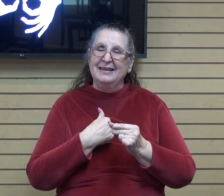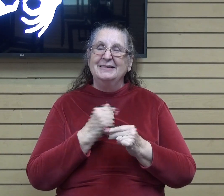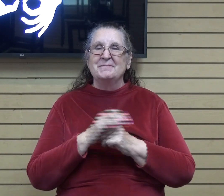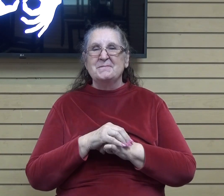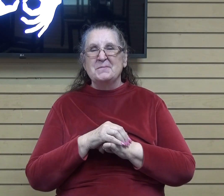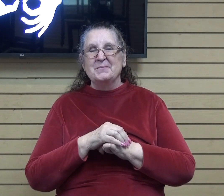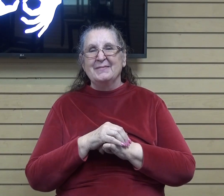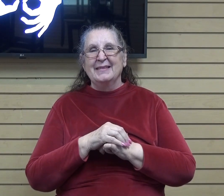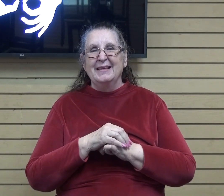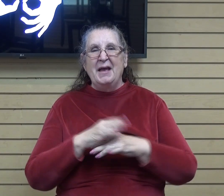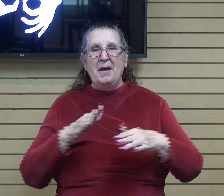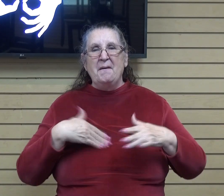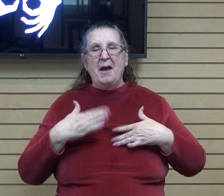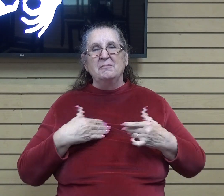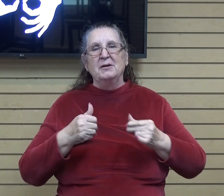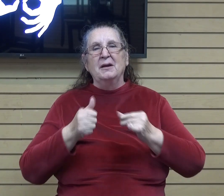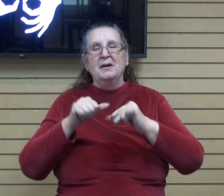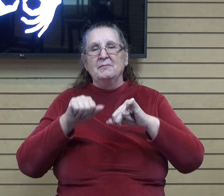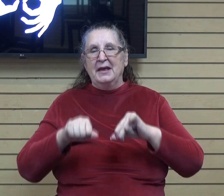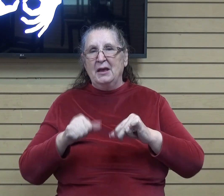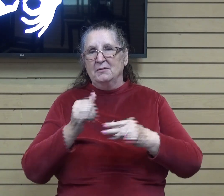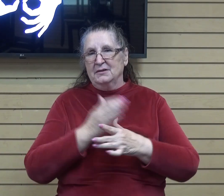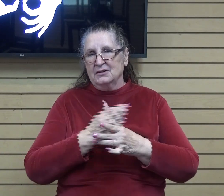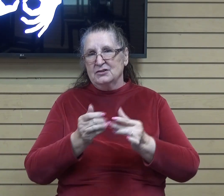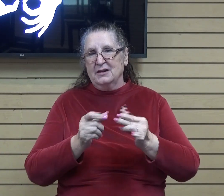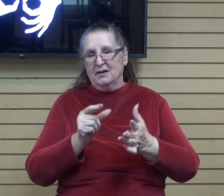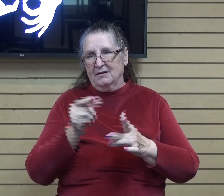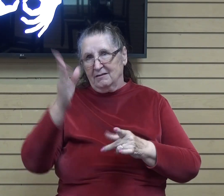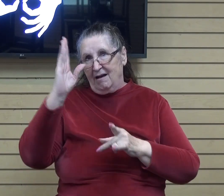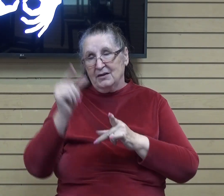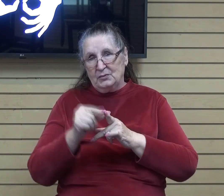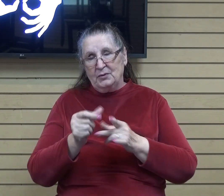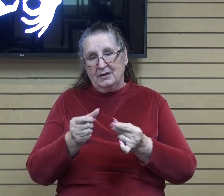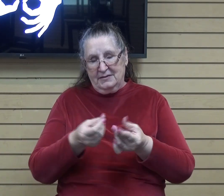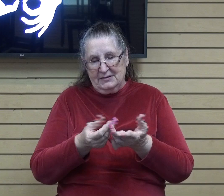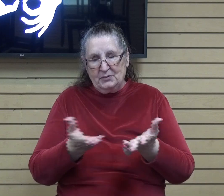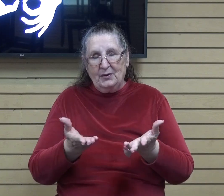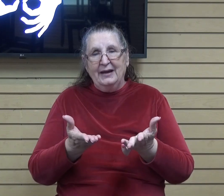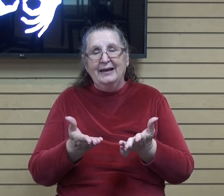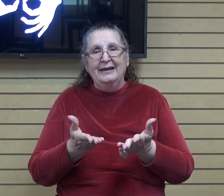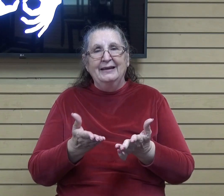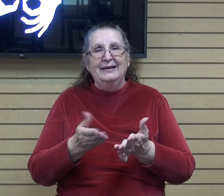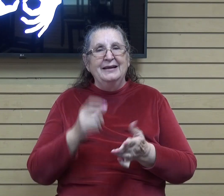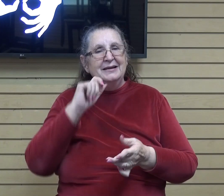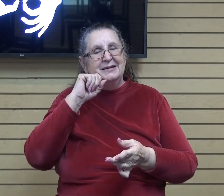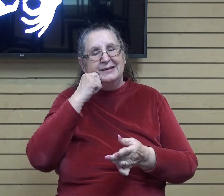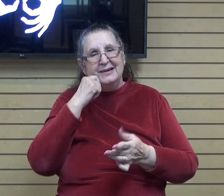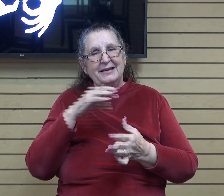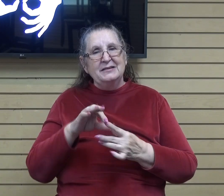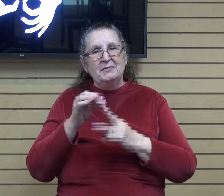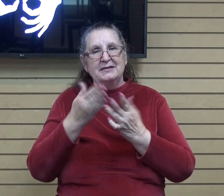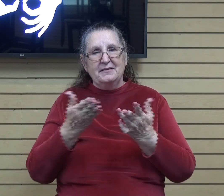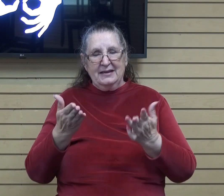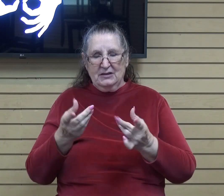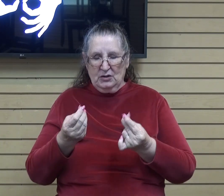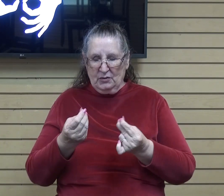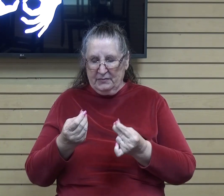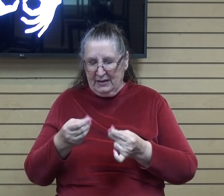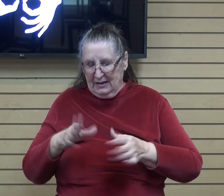I'm so happy to be able to share the word in this way. Such a neat, special thing to do. Let's pray. Lord, thank you.